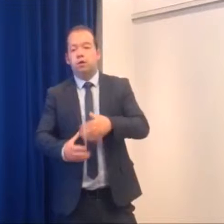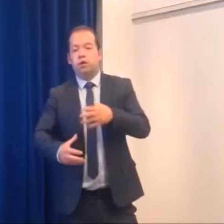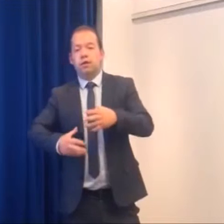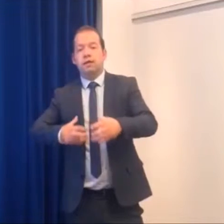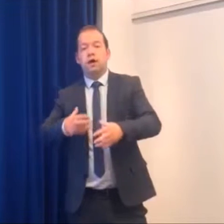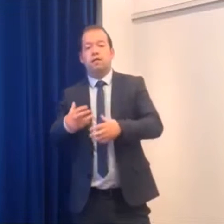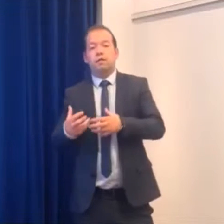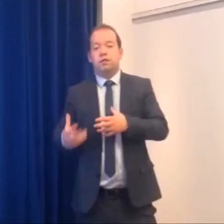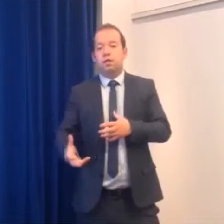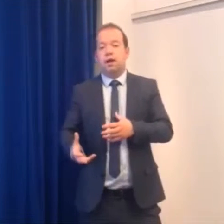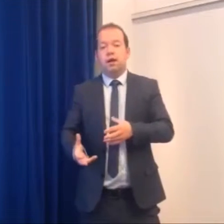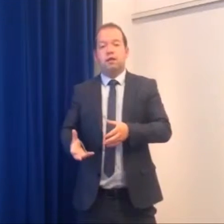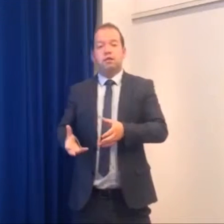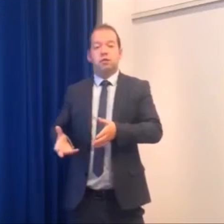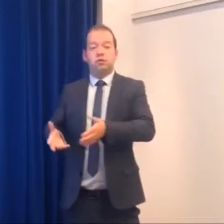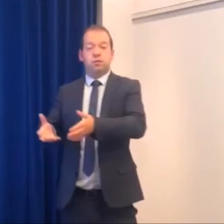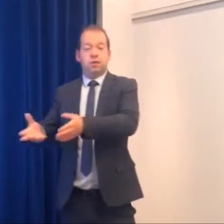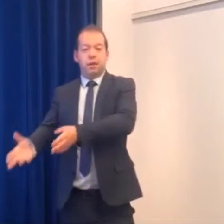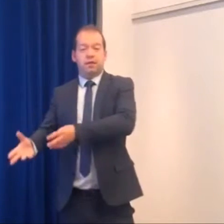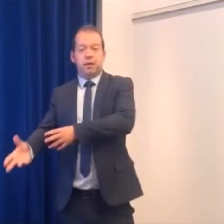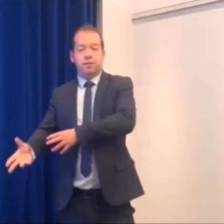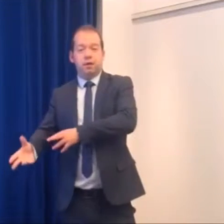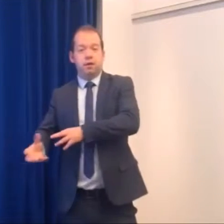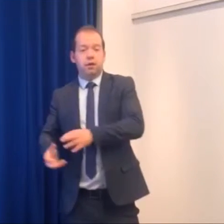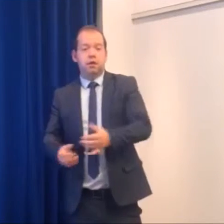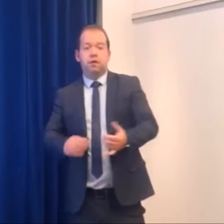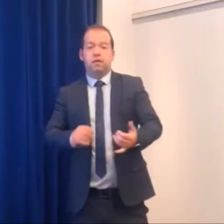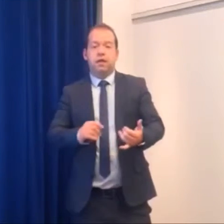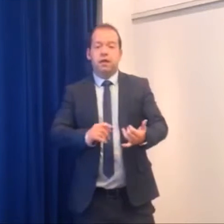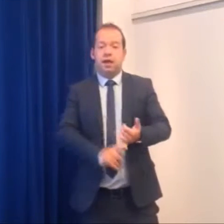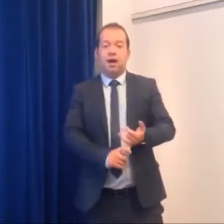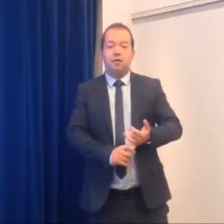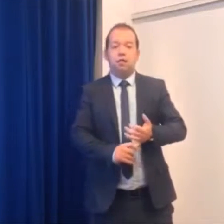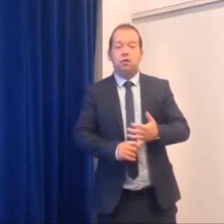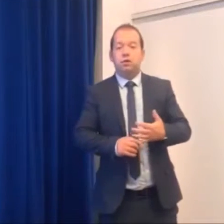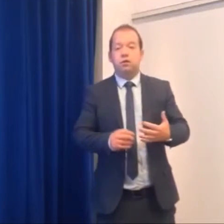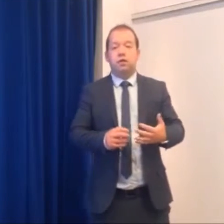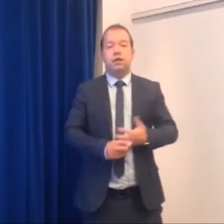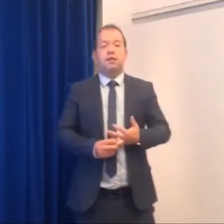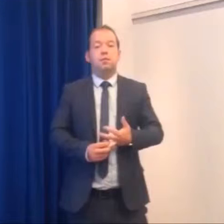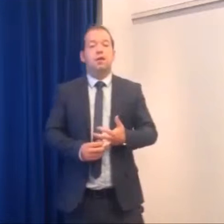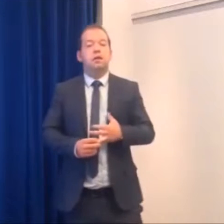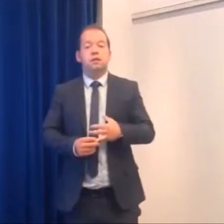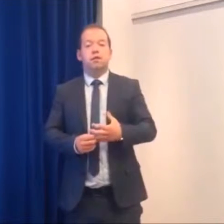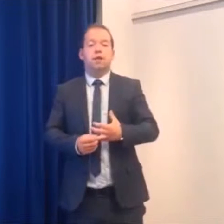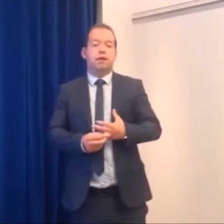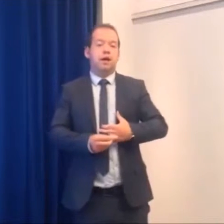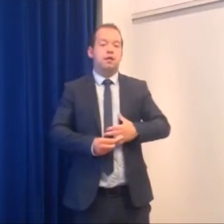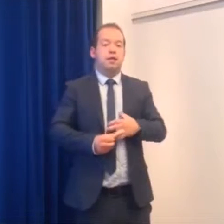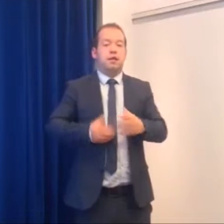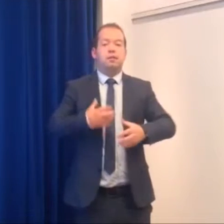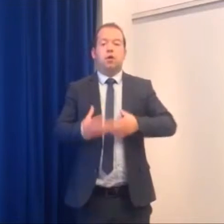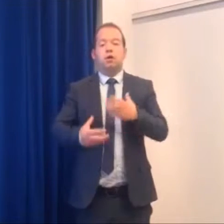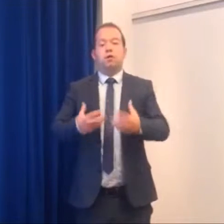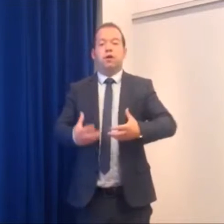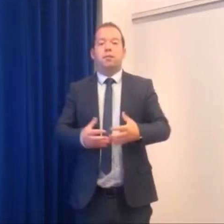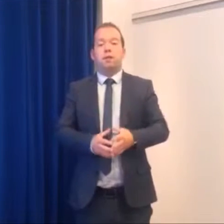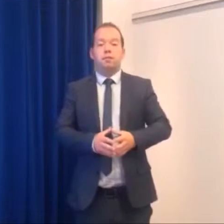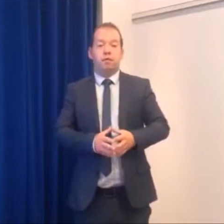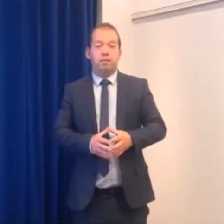through in the office as well I'll introduce them to the best people you know obviously kind of the high rollers you know the guys just building stuff like that get them talking to the right people before